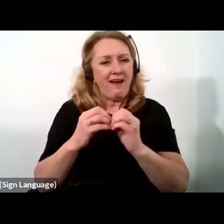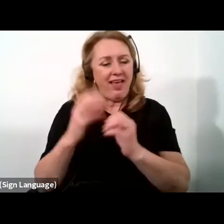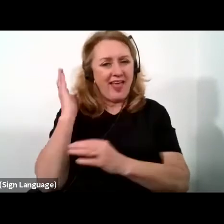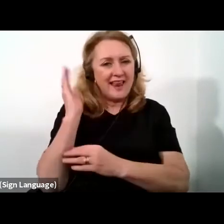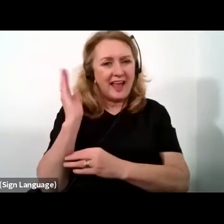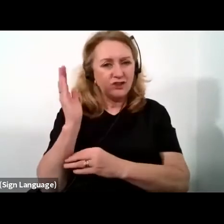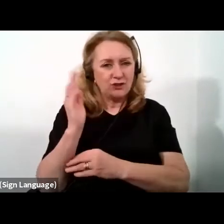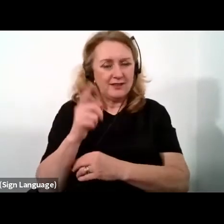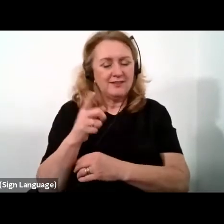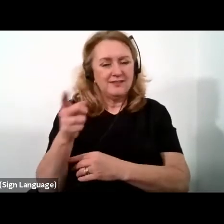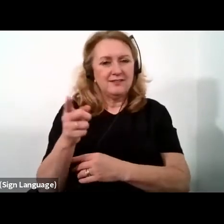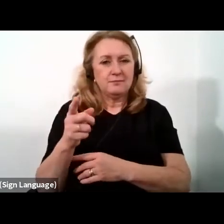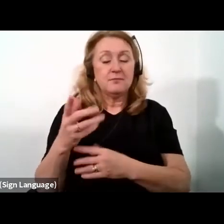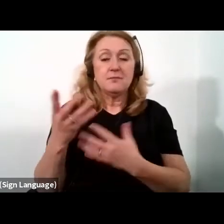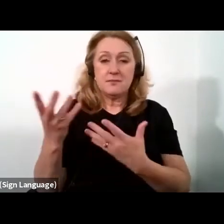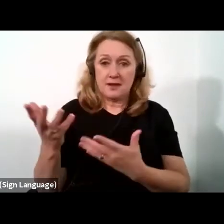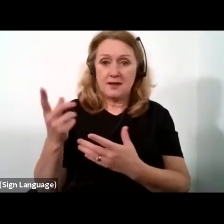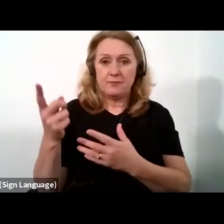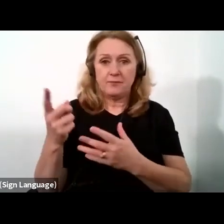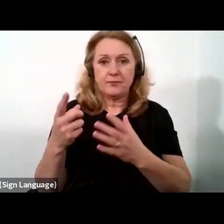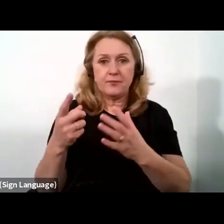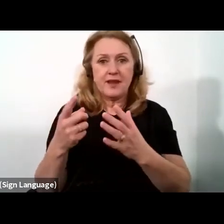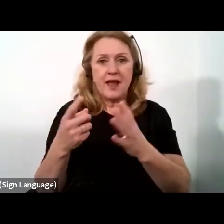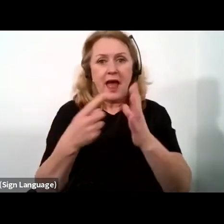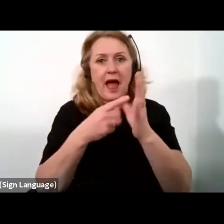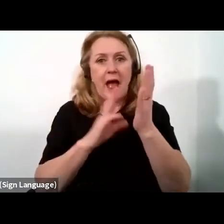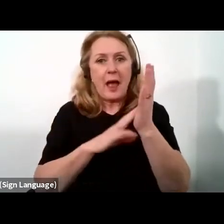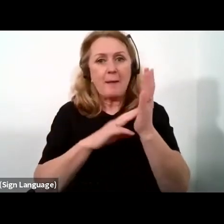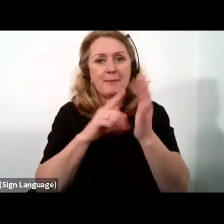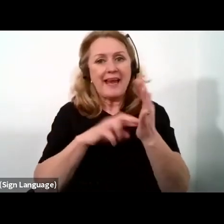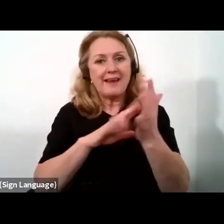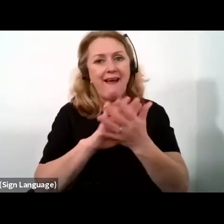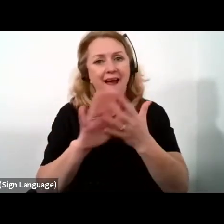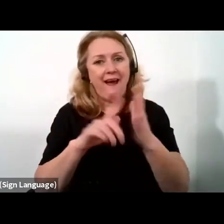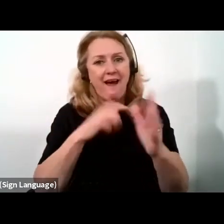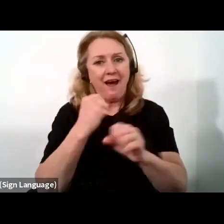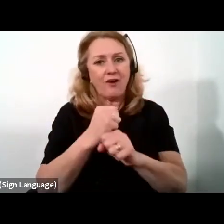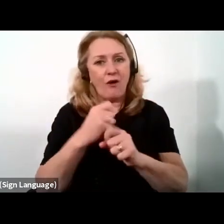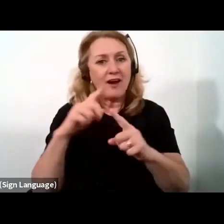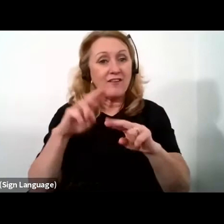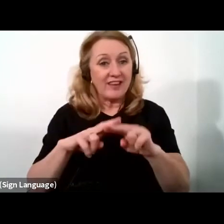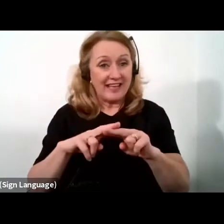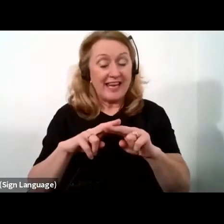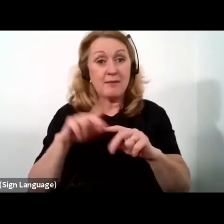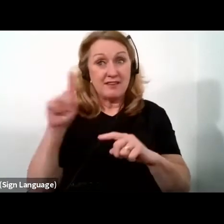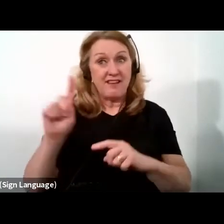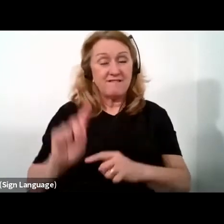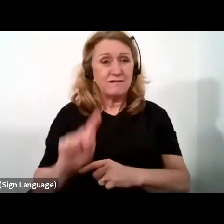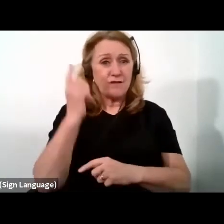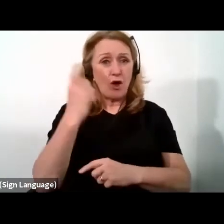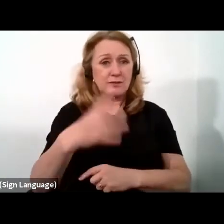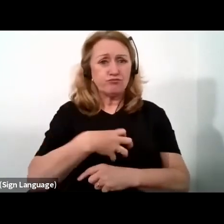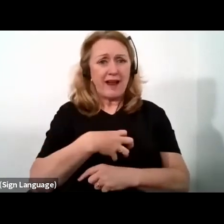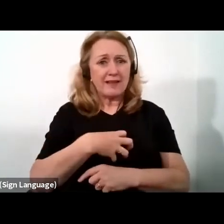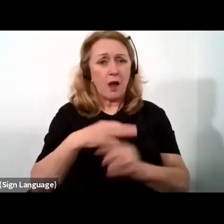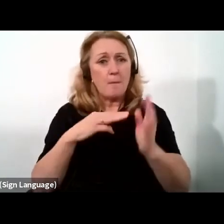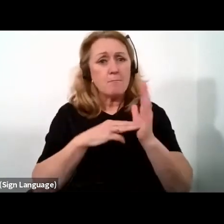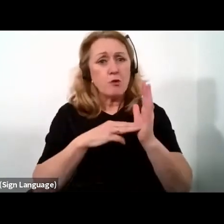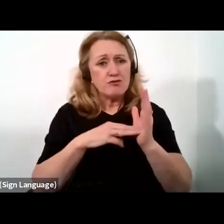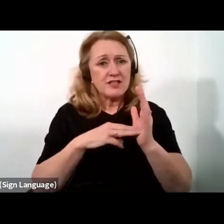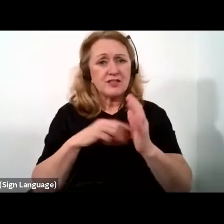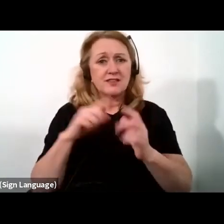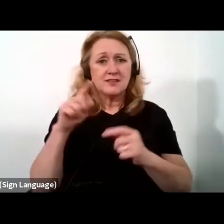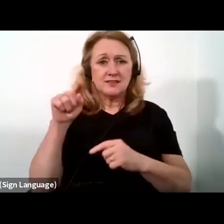Excellency, Amina Ghurib-Fakim, the first president, the first female president of Mauritius and the science